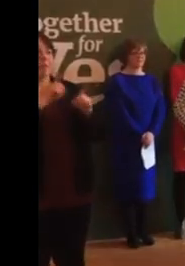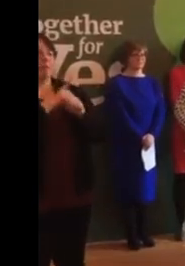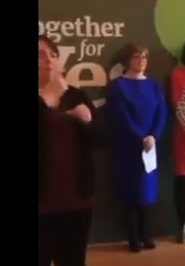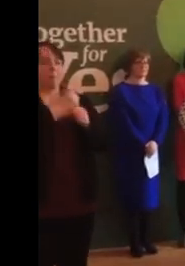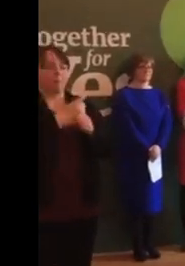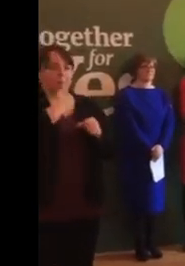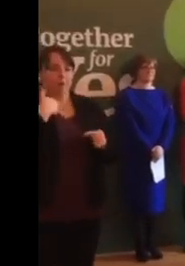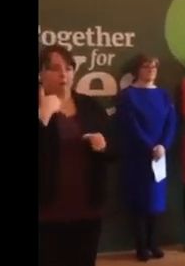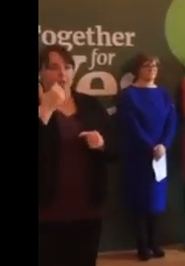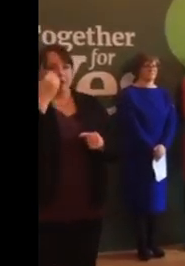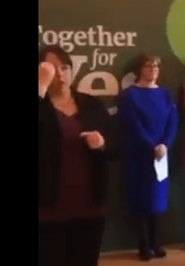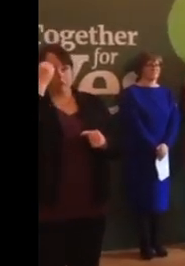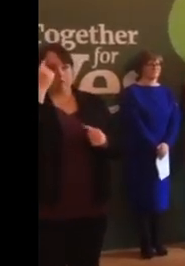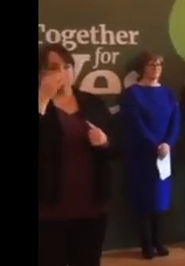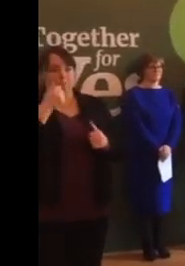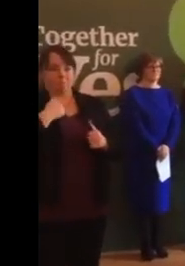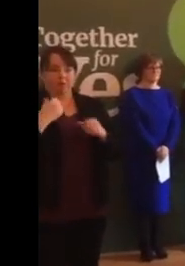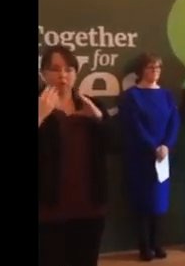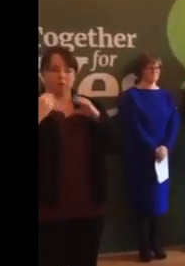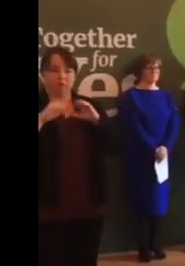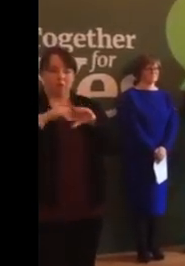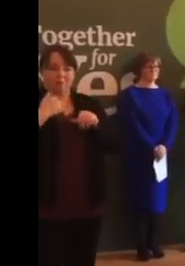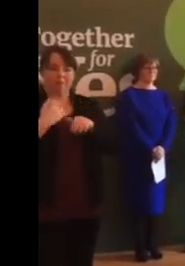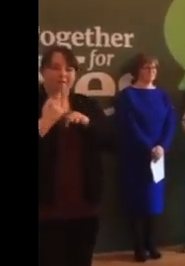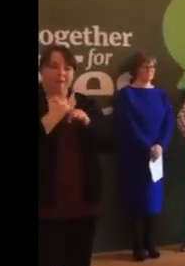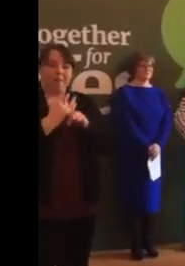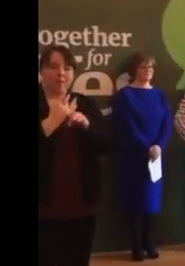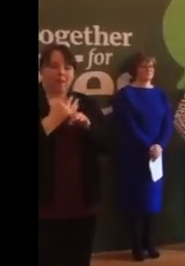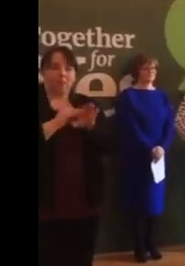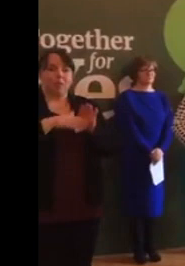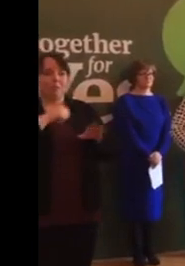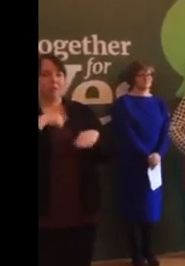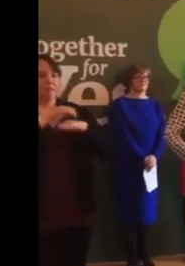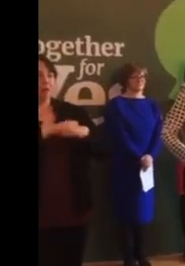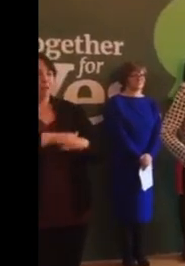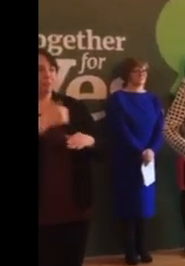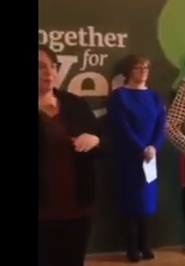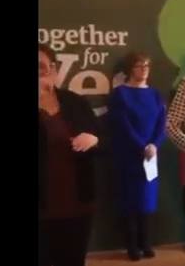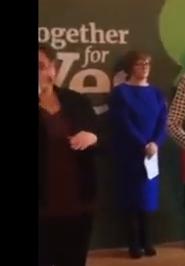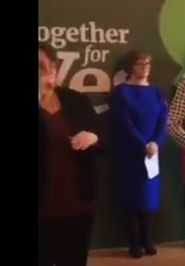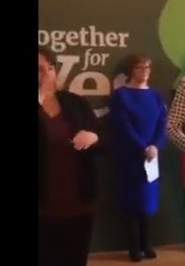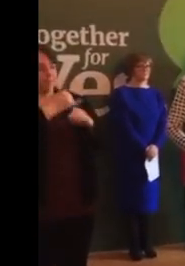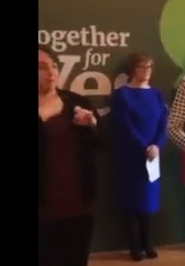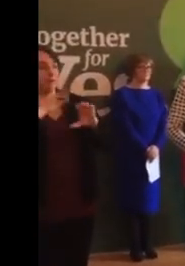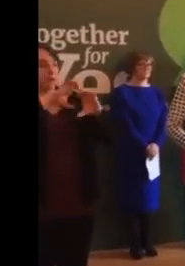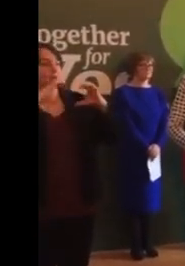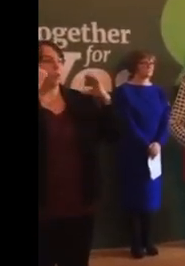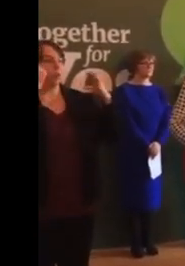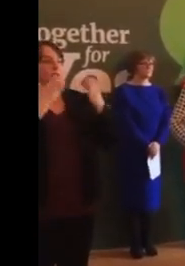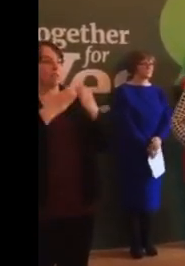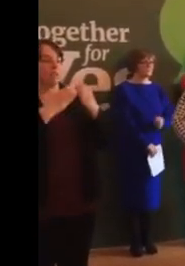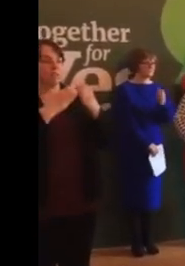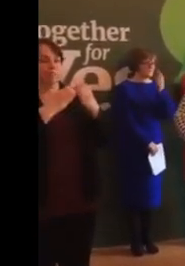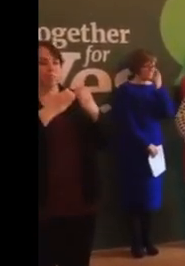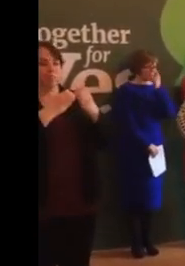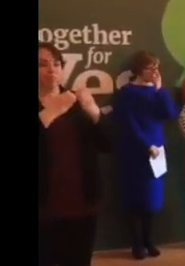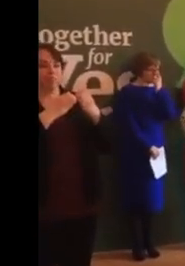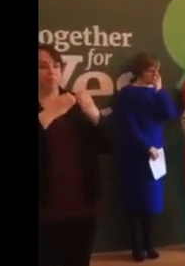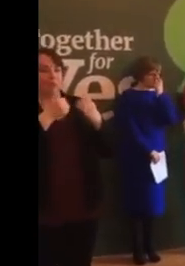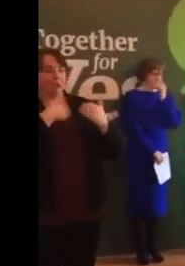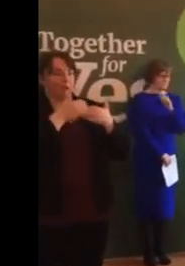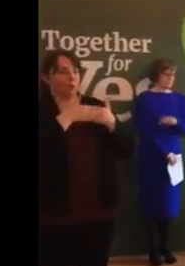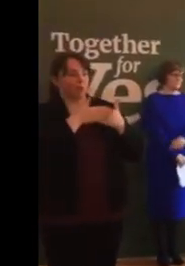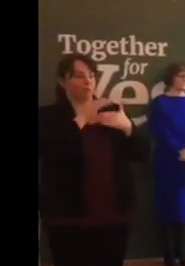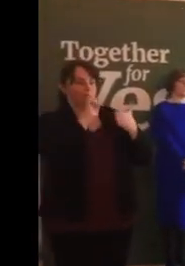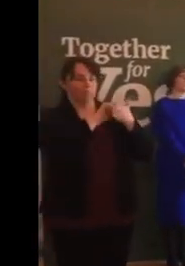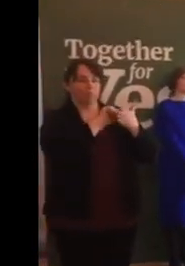know, from talking with our own families, with our friends, our neighbours, in our communities, on the doorsteps and